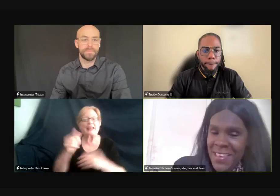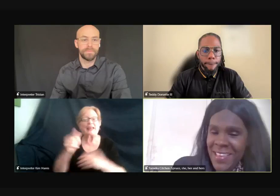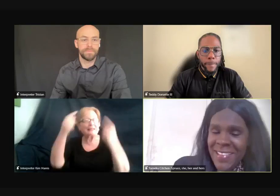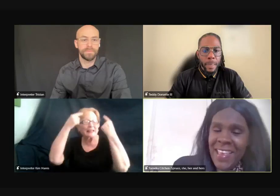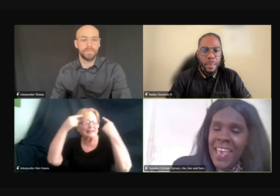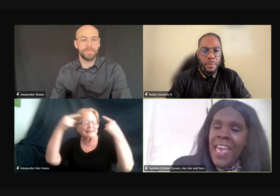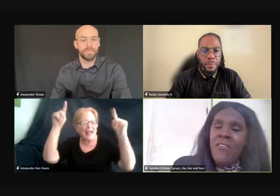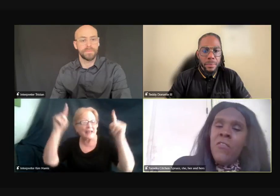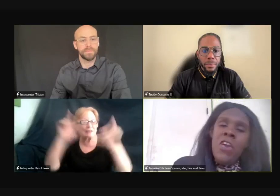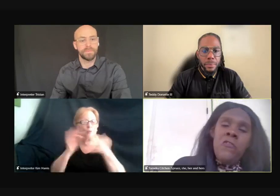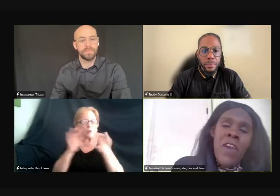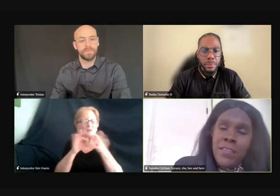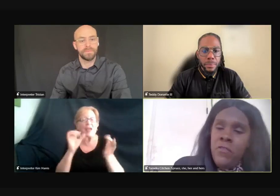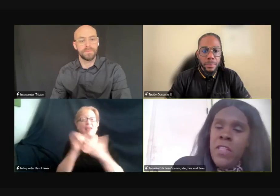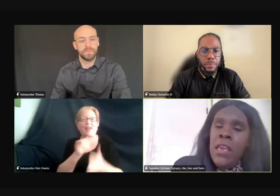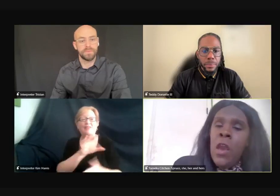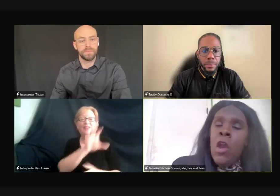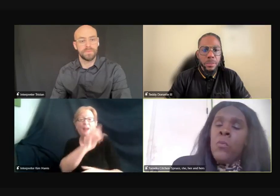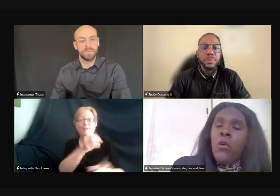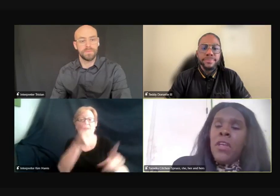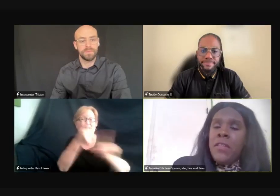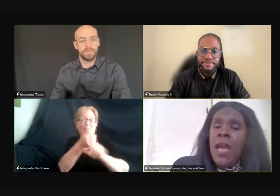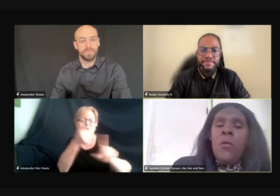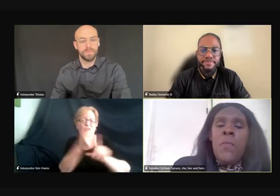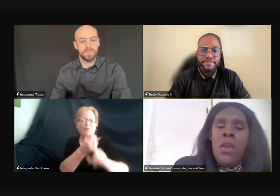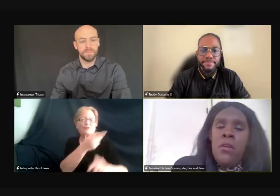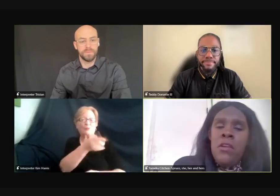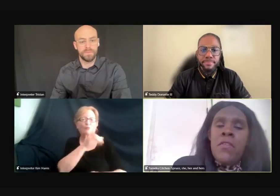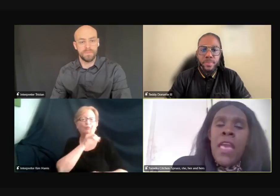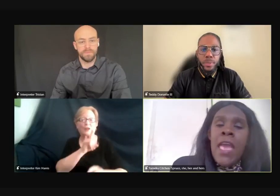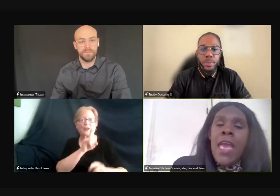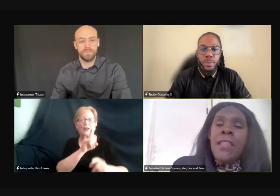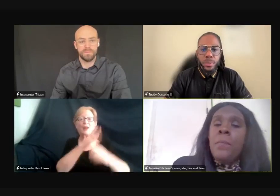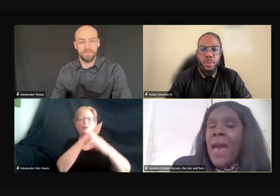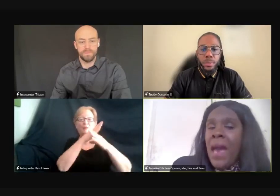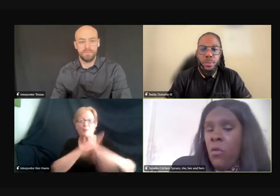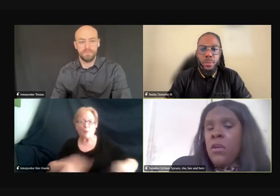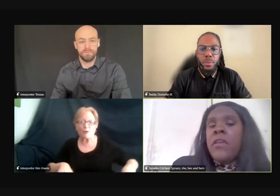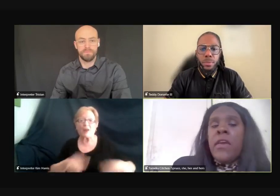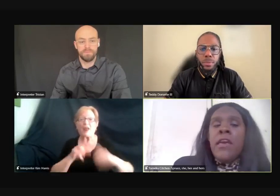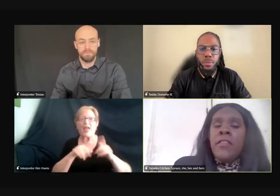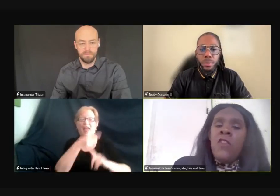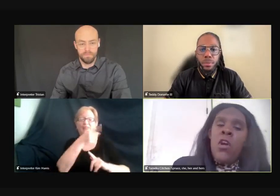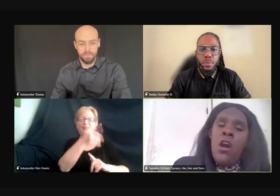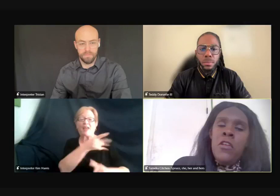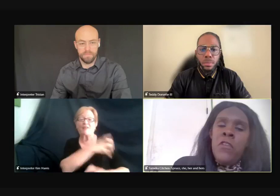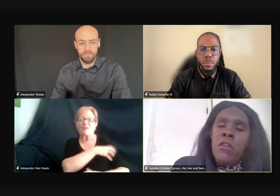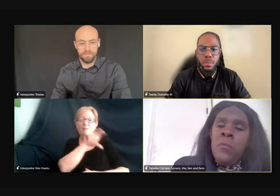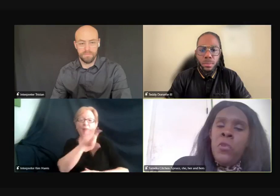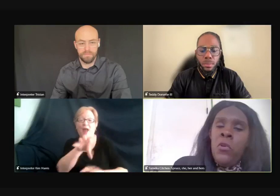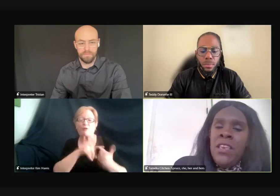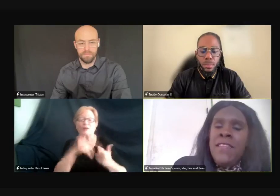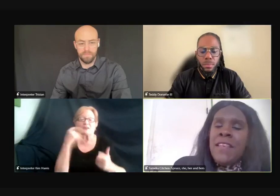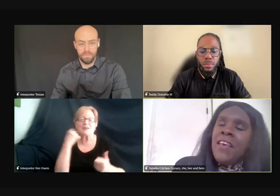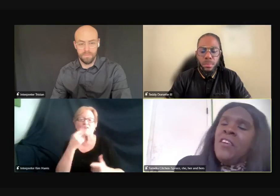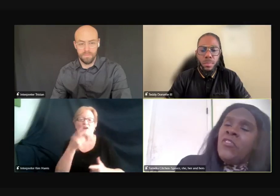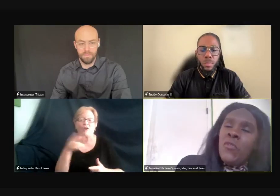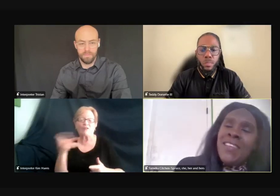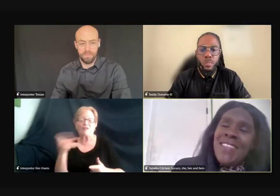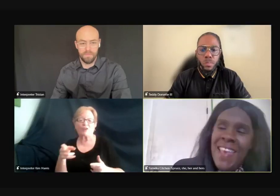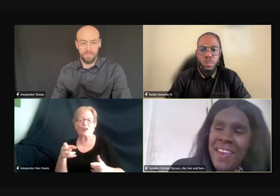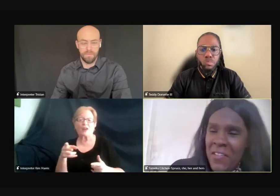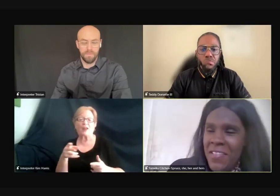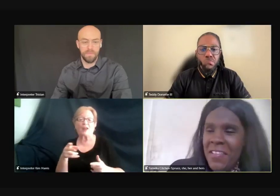companies have effectively broken down barriers and empowered deaf and hard of hearing employees